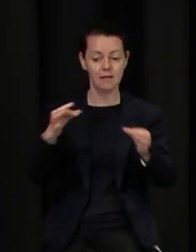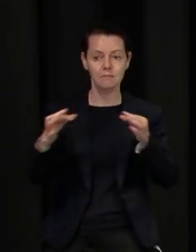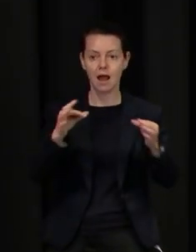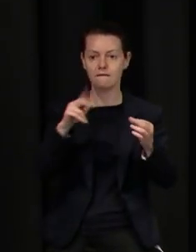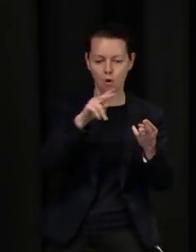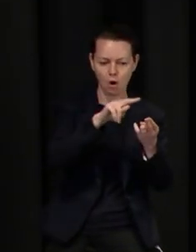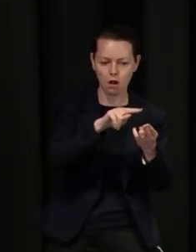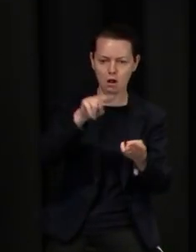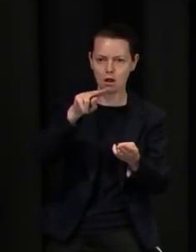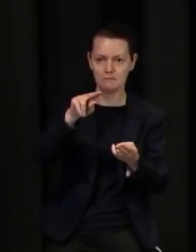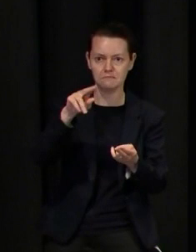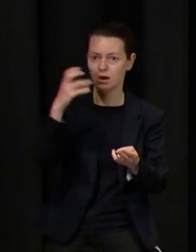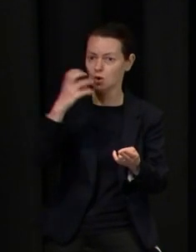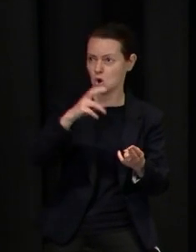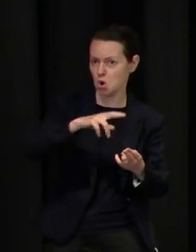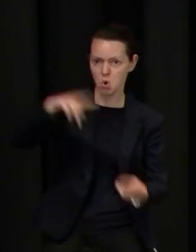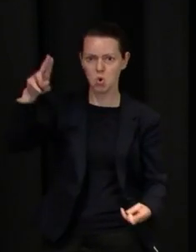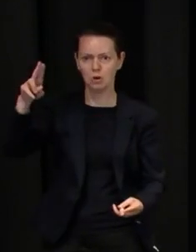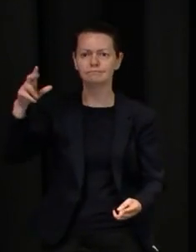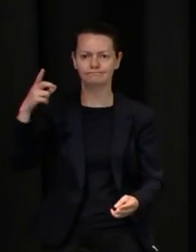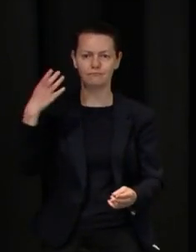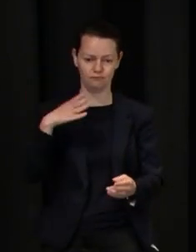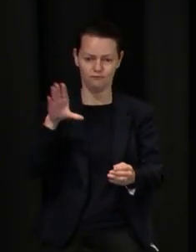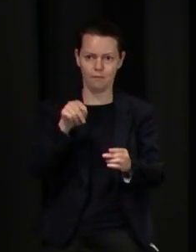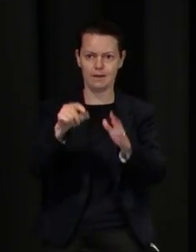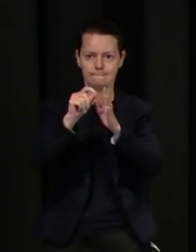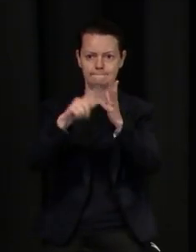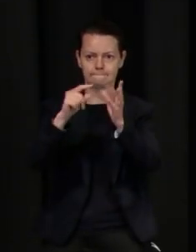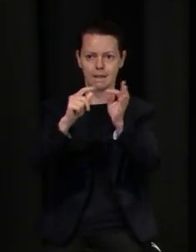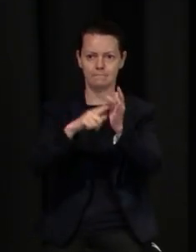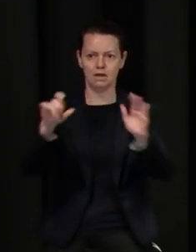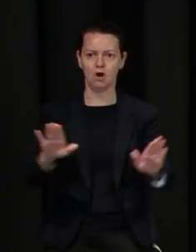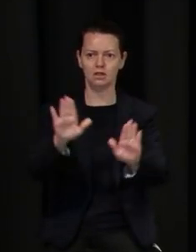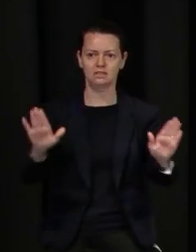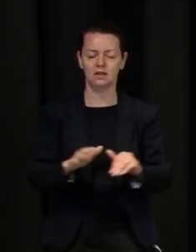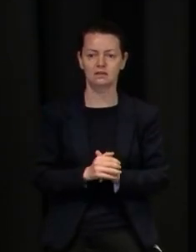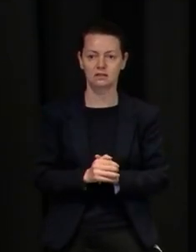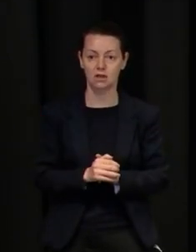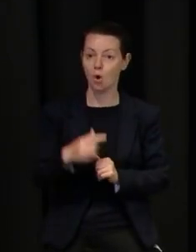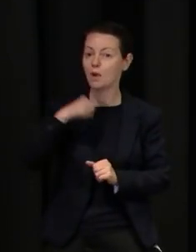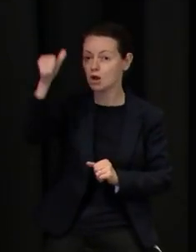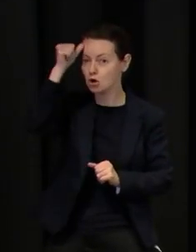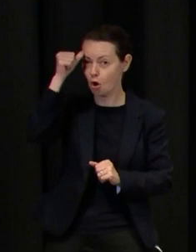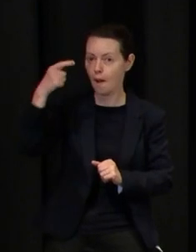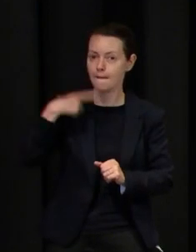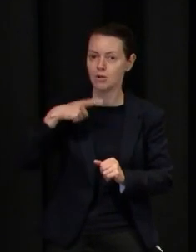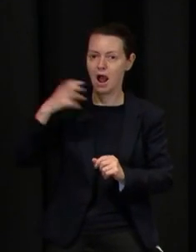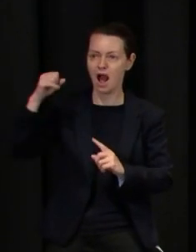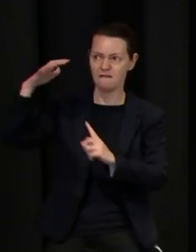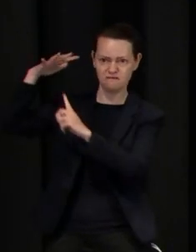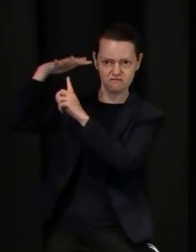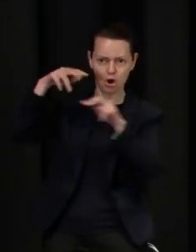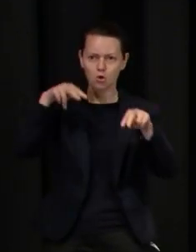tracing interviews, we see it in our mobility data, in our traffic data. We have had the busiest mobility, the most activity on our roads